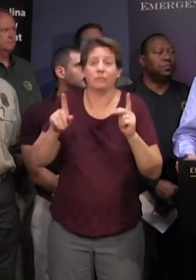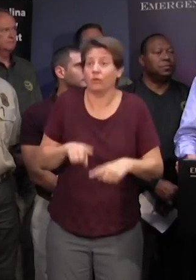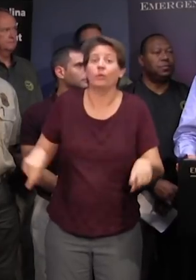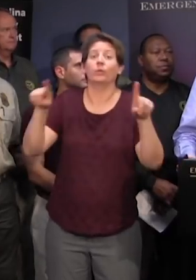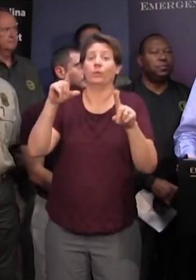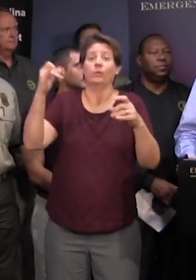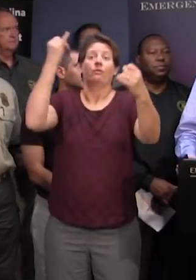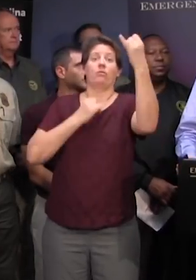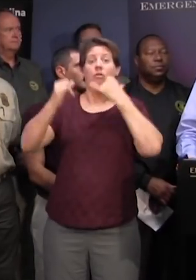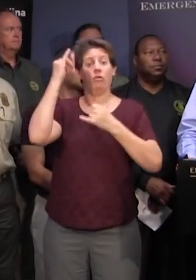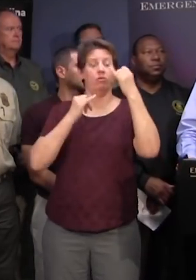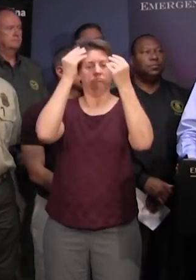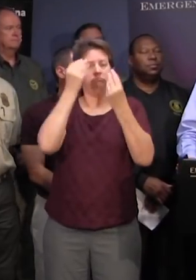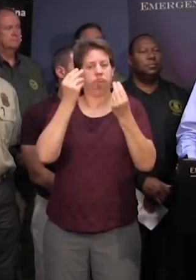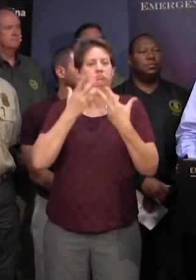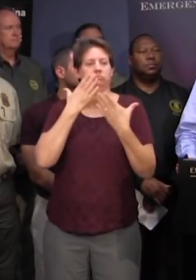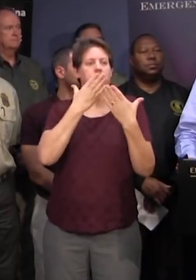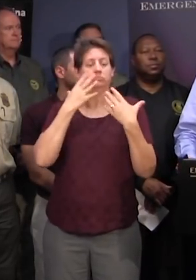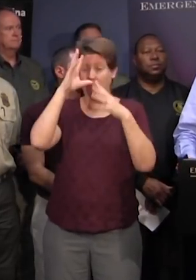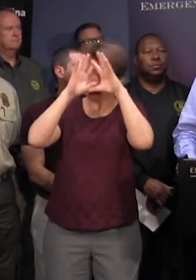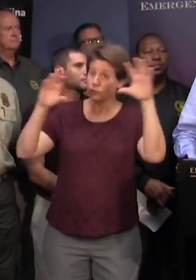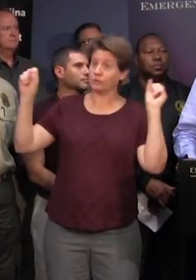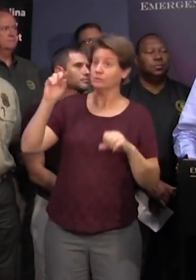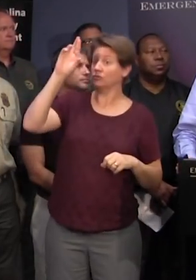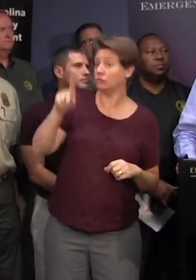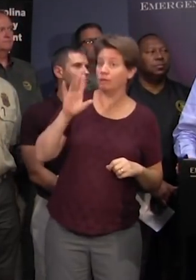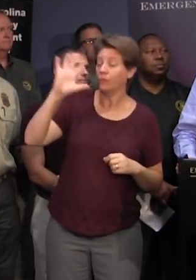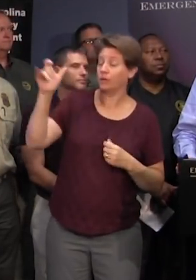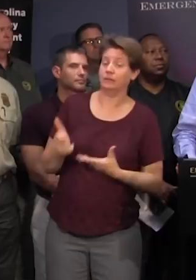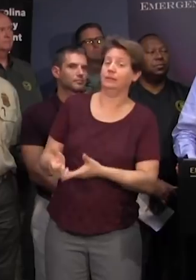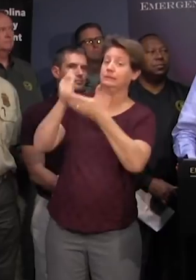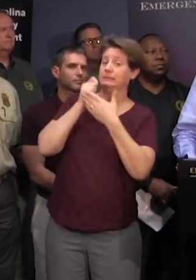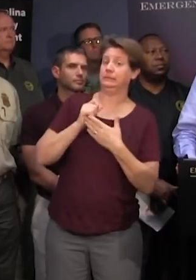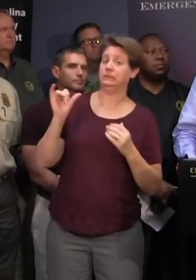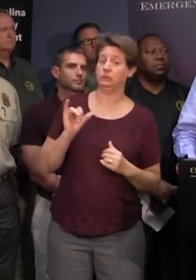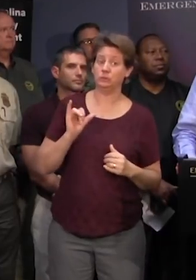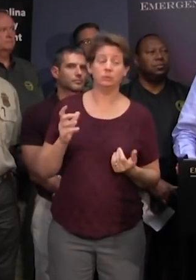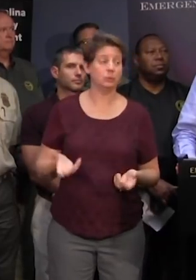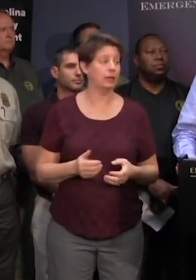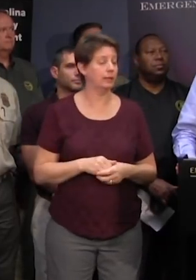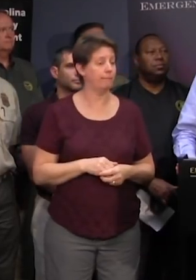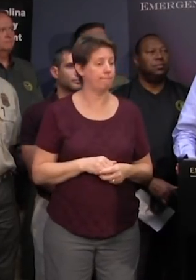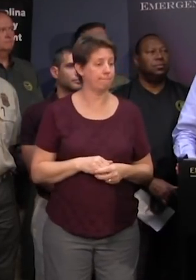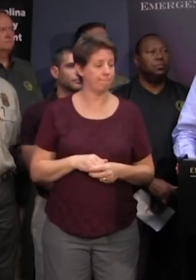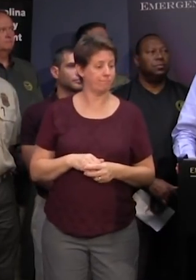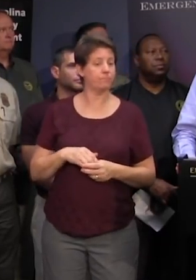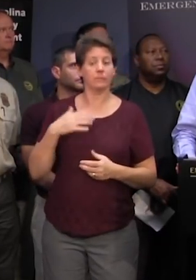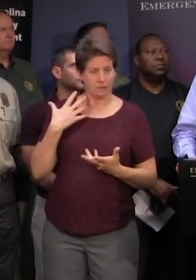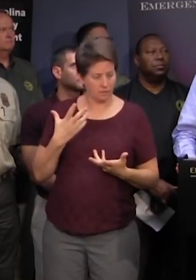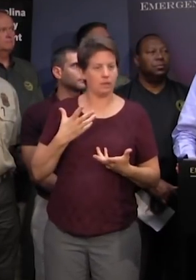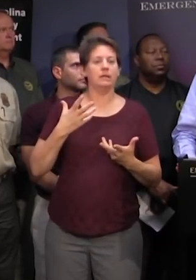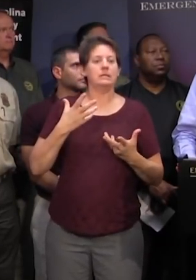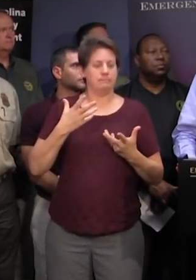who've called in and i thank you for president trump for his great assistance in this and we will uh we've we've weathered the